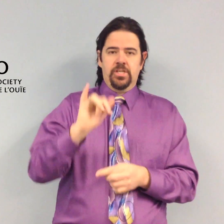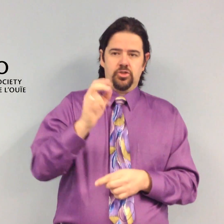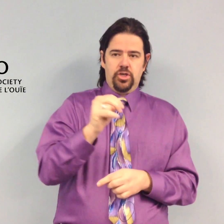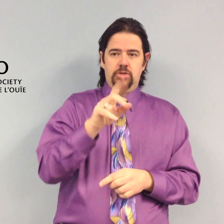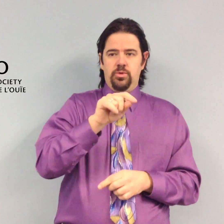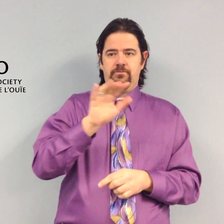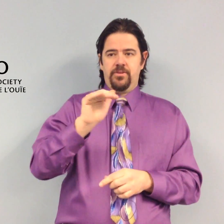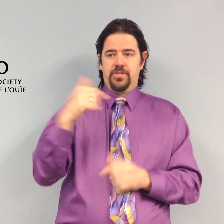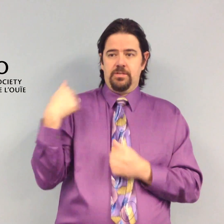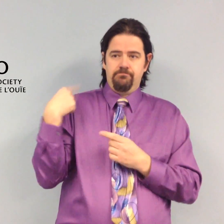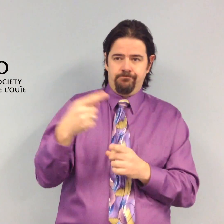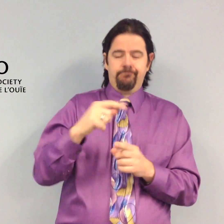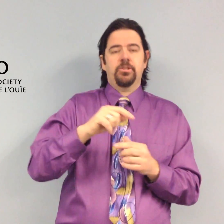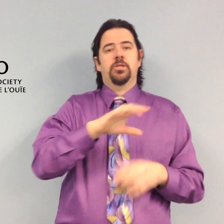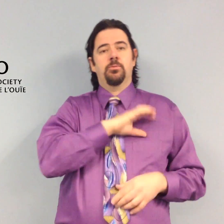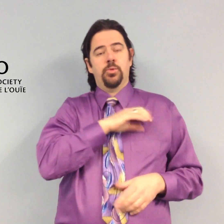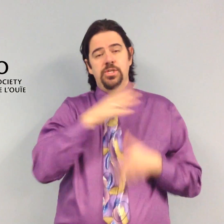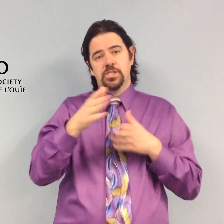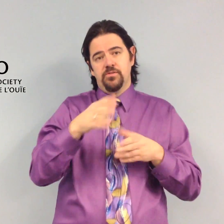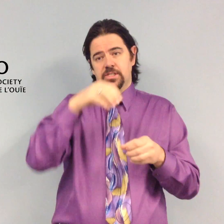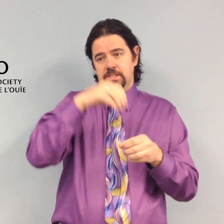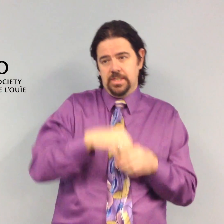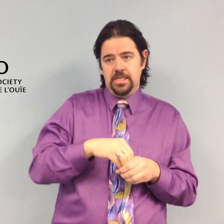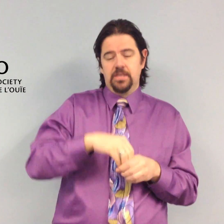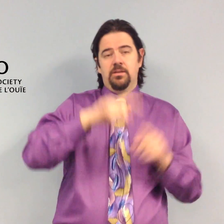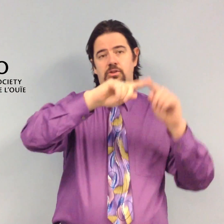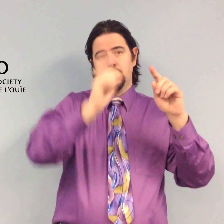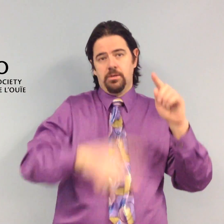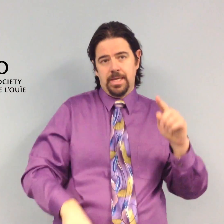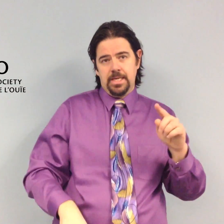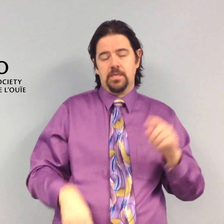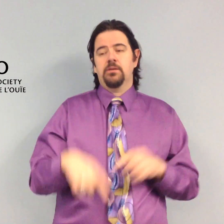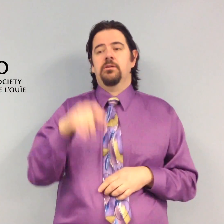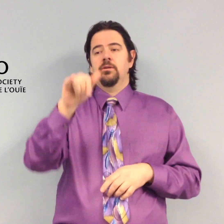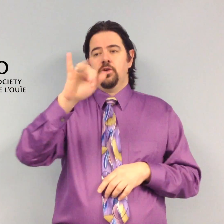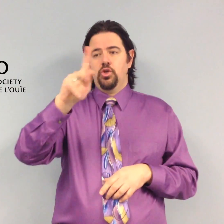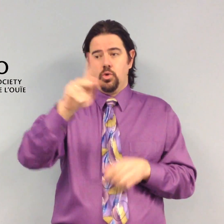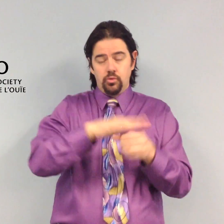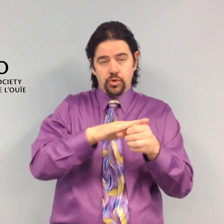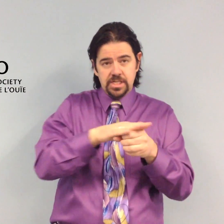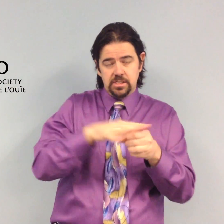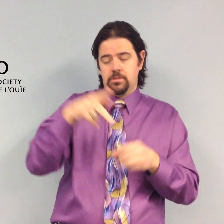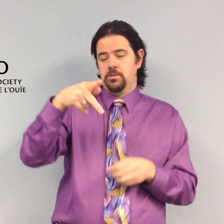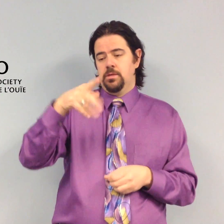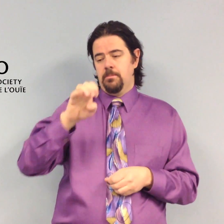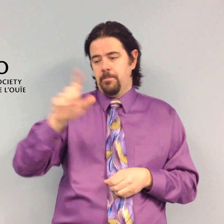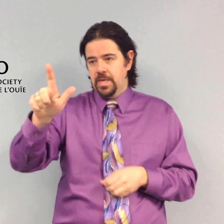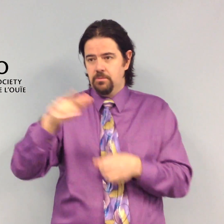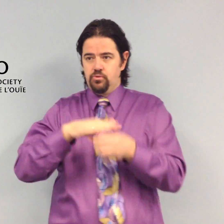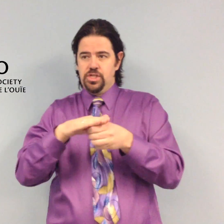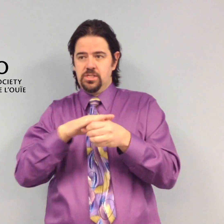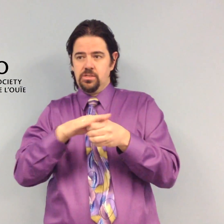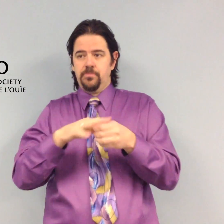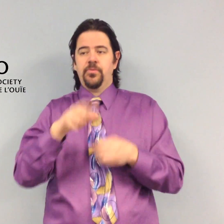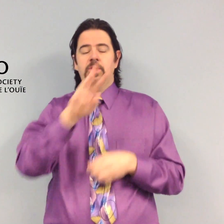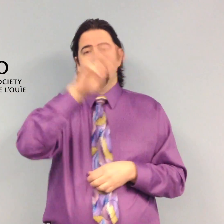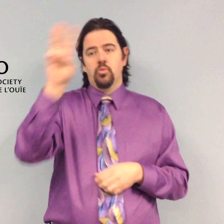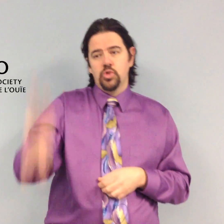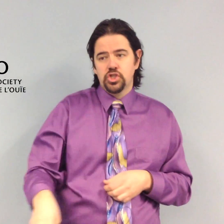Text 911 Update As of January 2015, police services in Thunder Bay, York